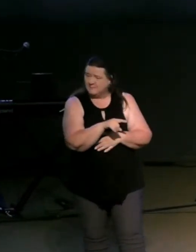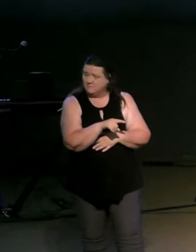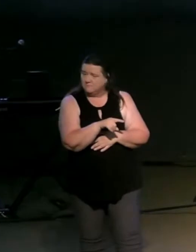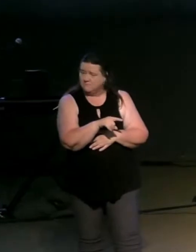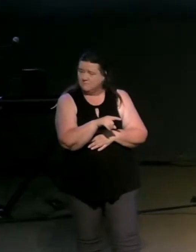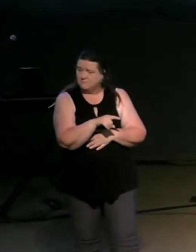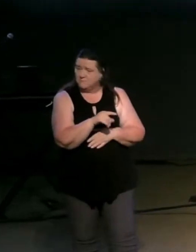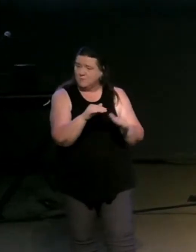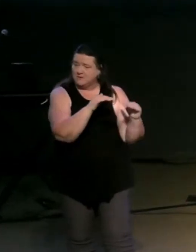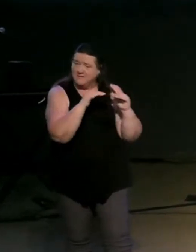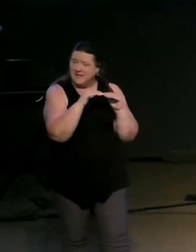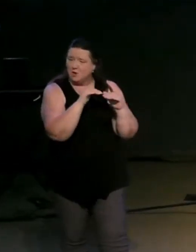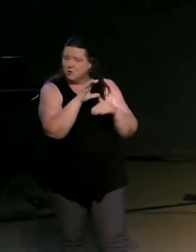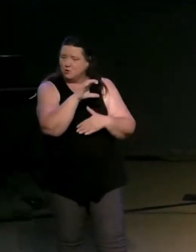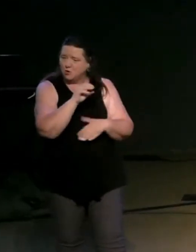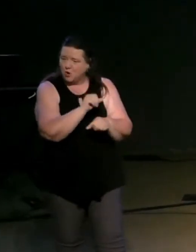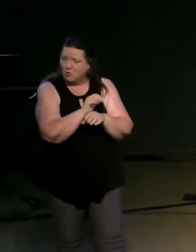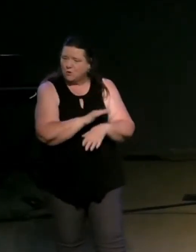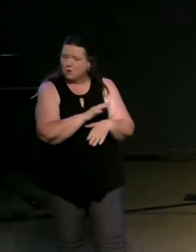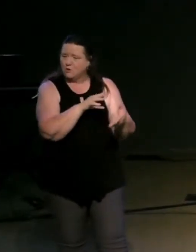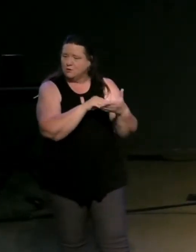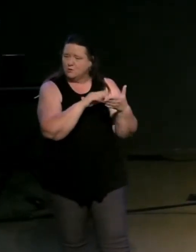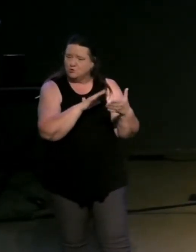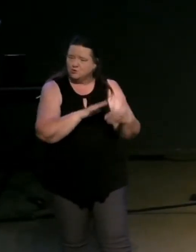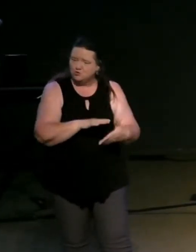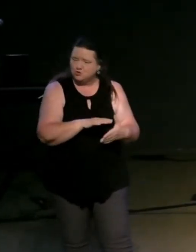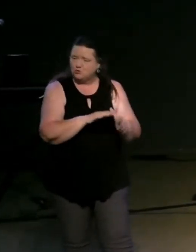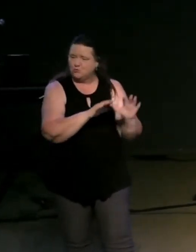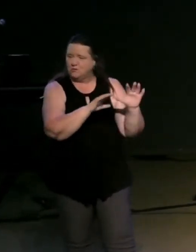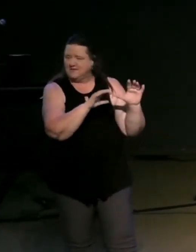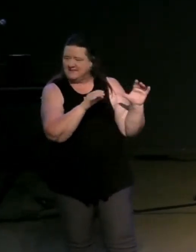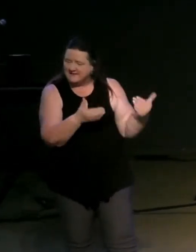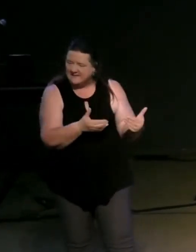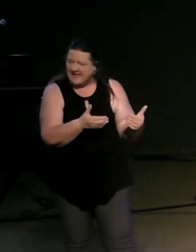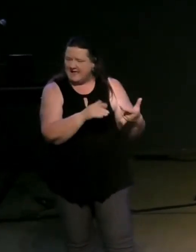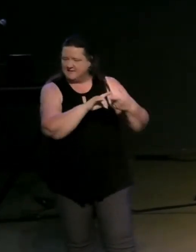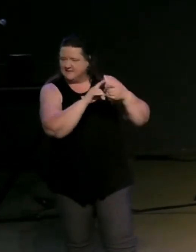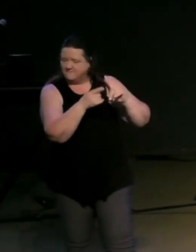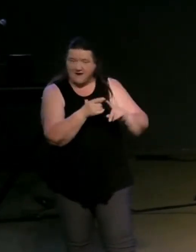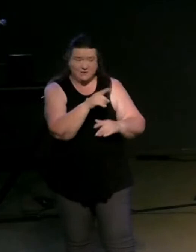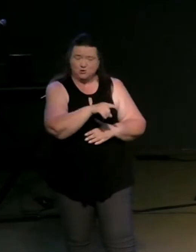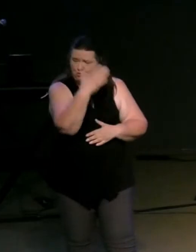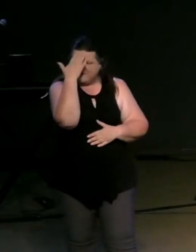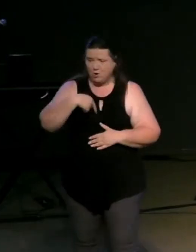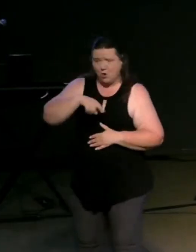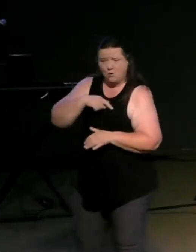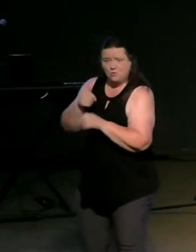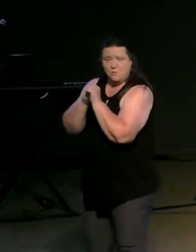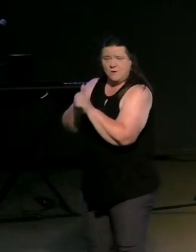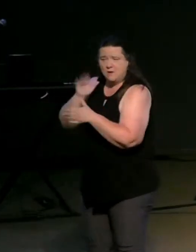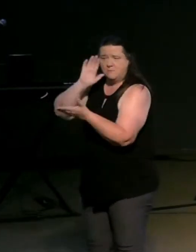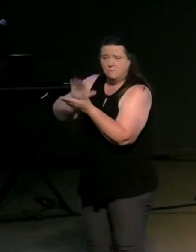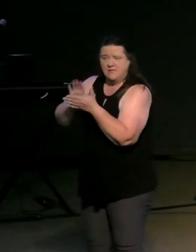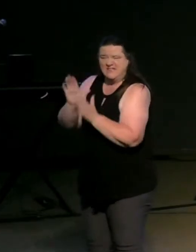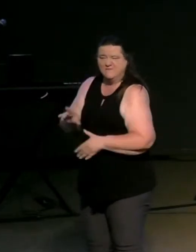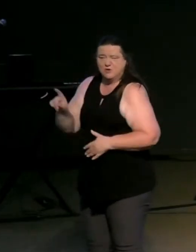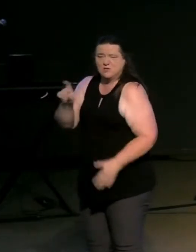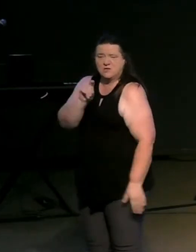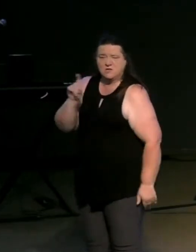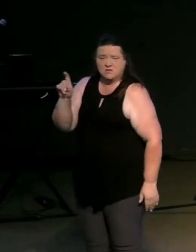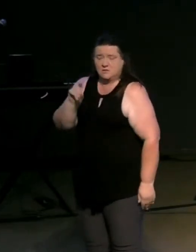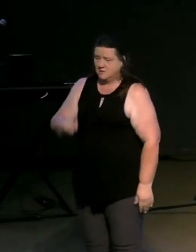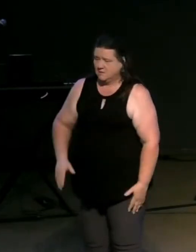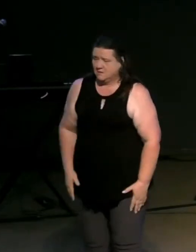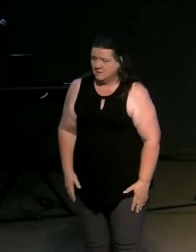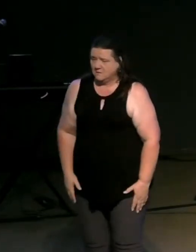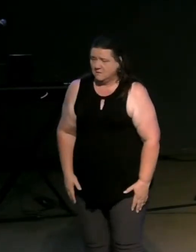with our co-workers students with your classmates can they know do they know that you're different students uh with